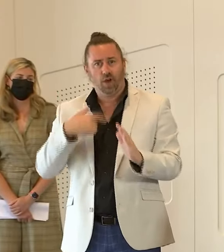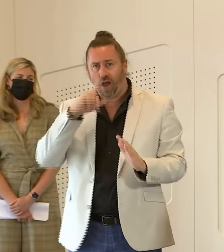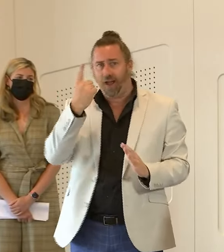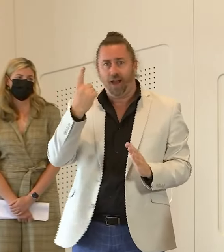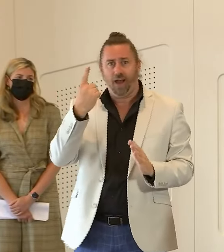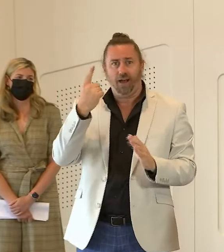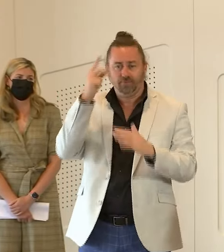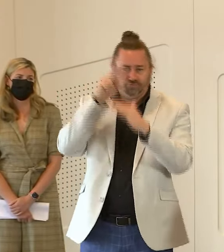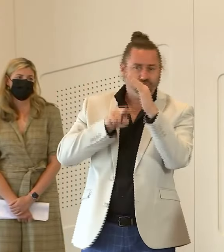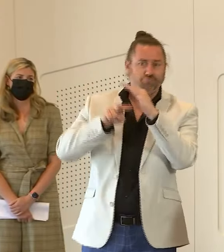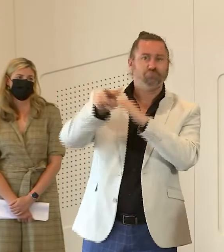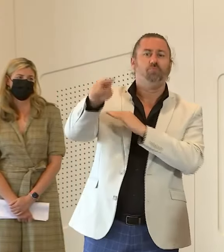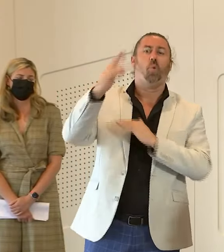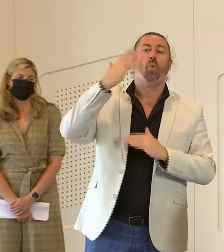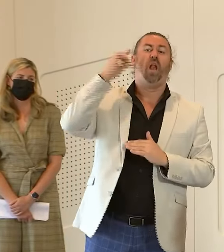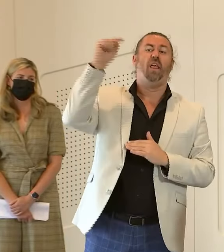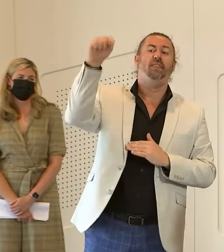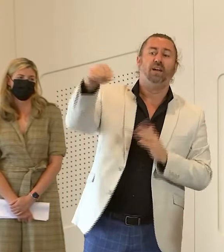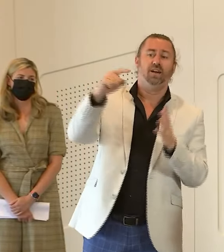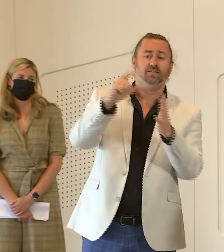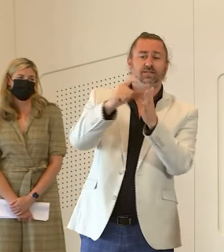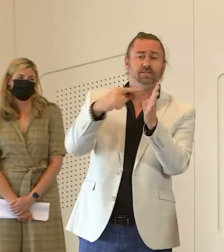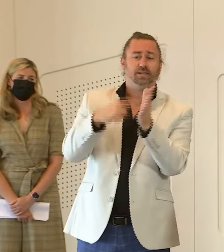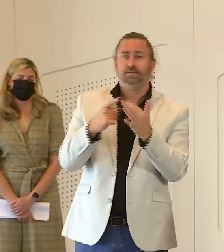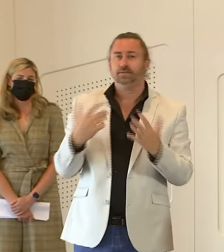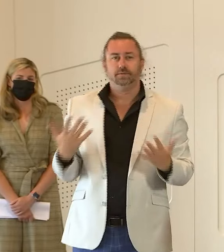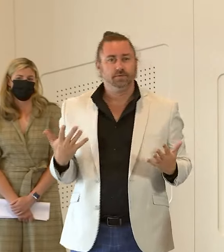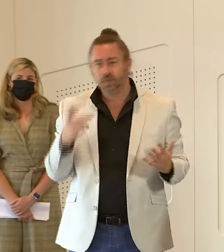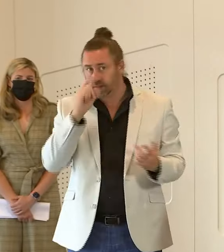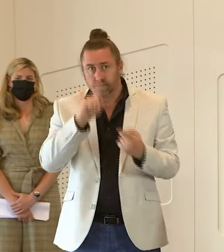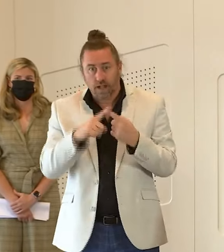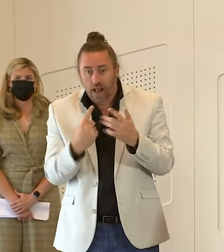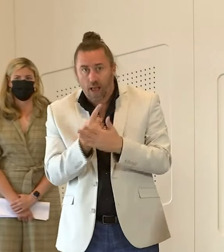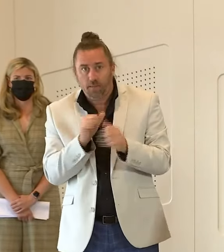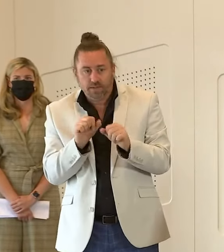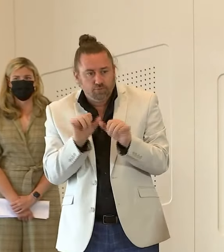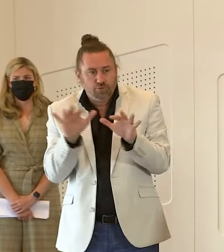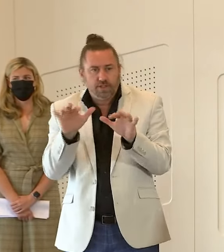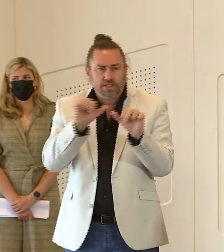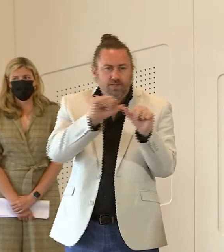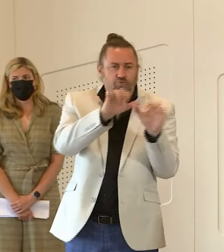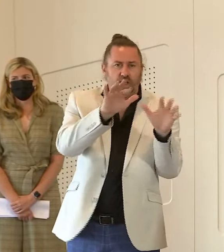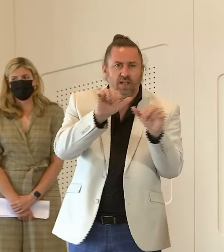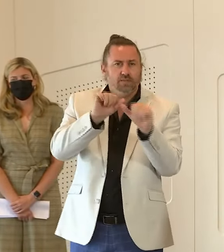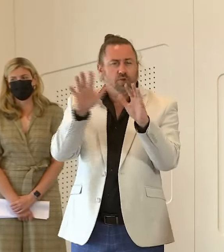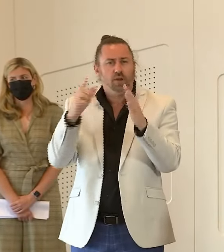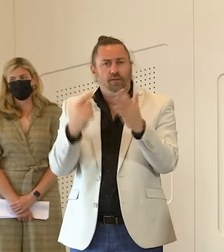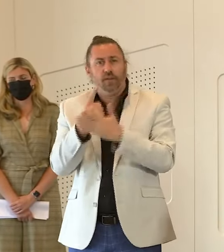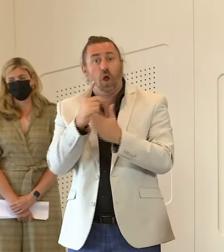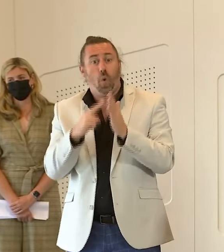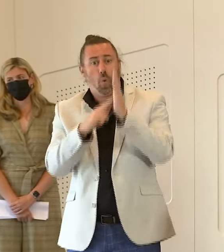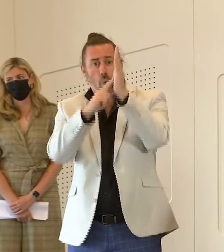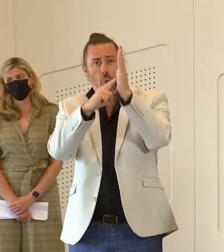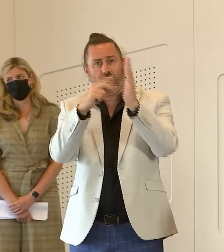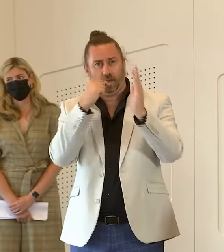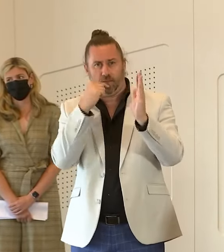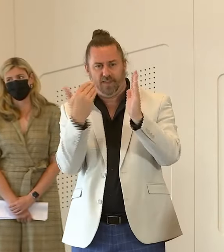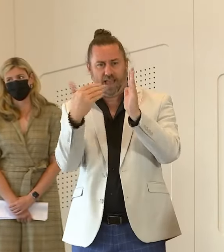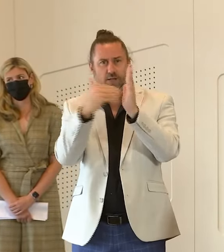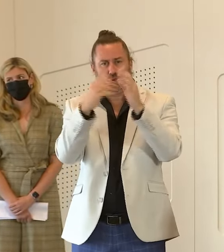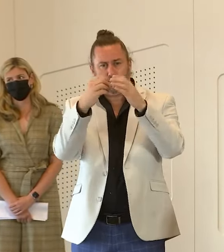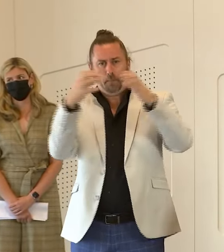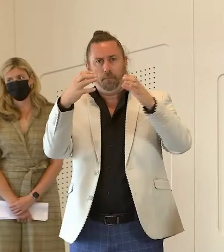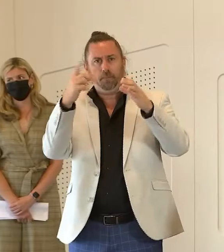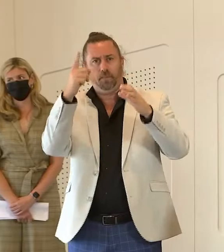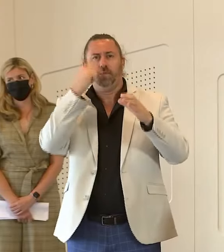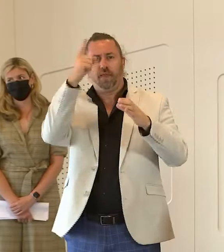not through the wave as far as across the state you know we're still seeing some higher numbers in the north and we